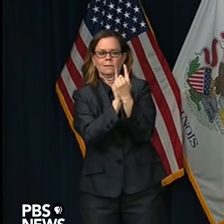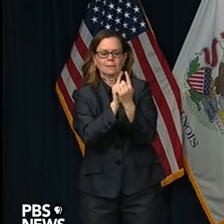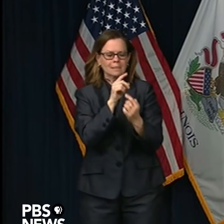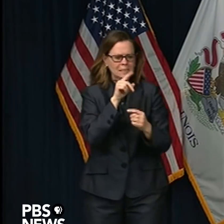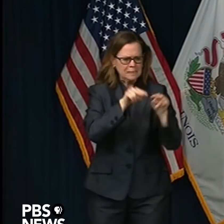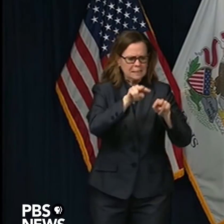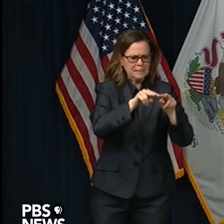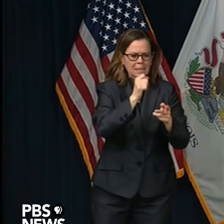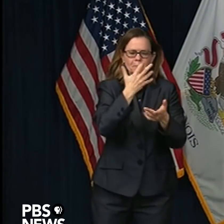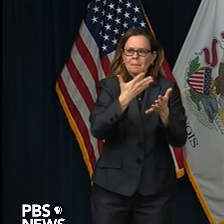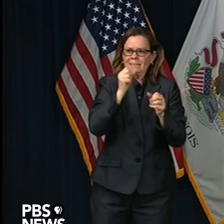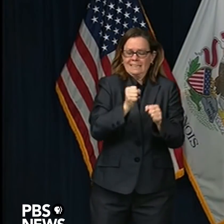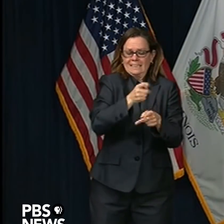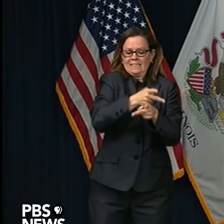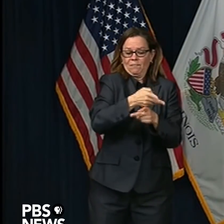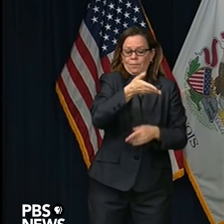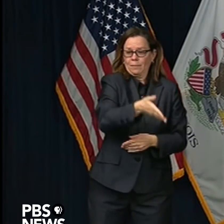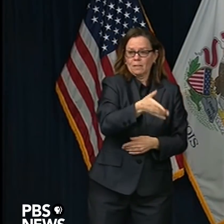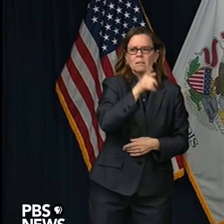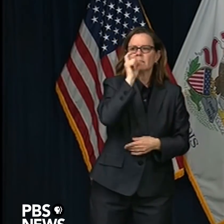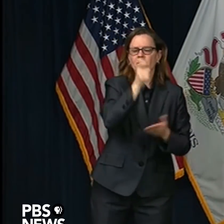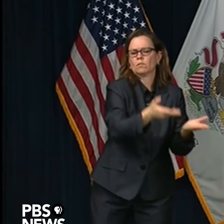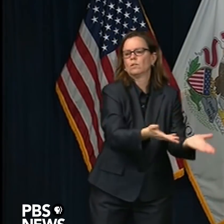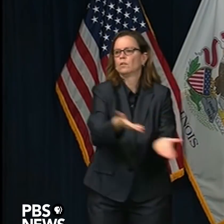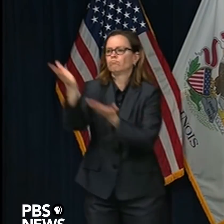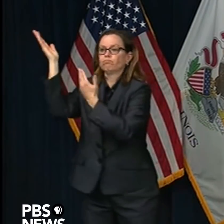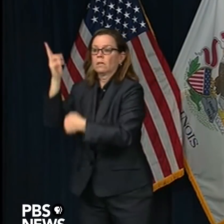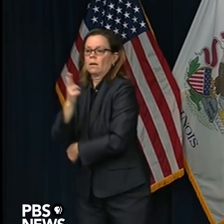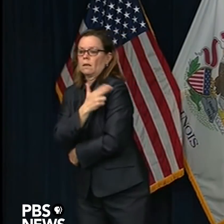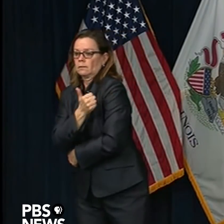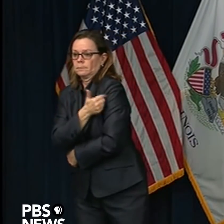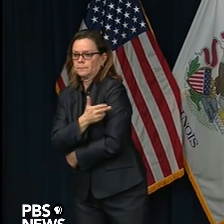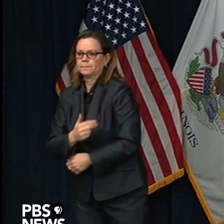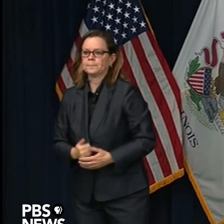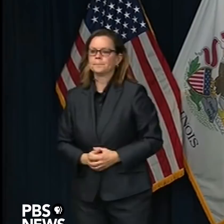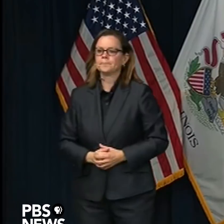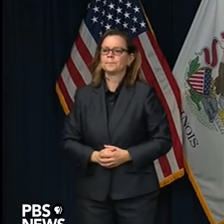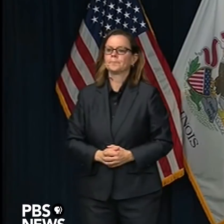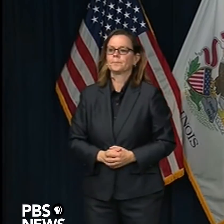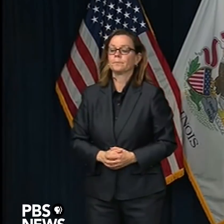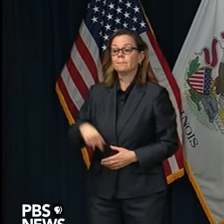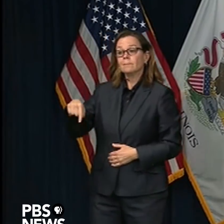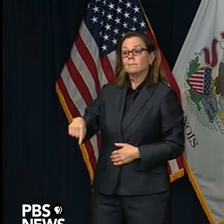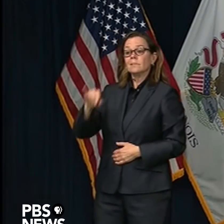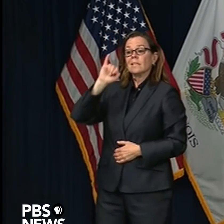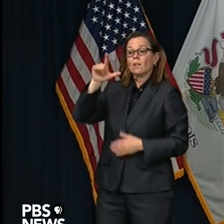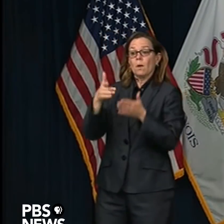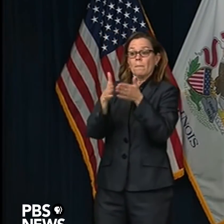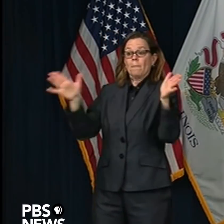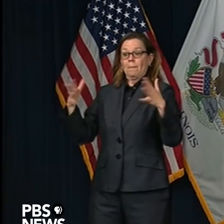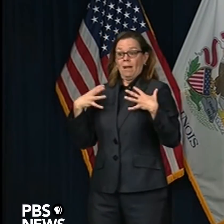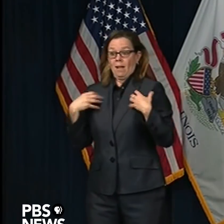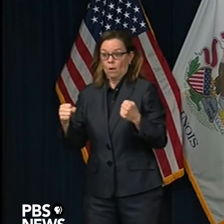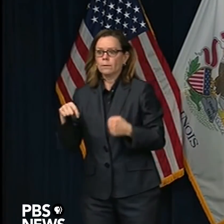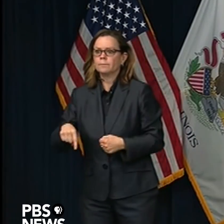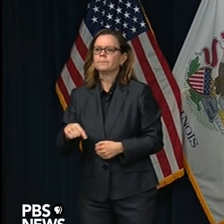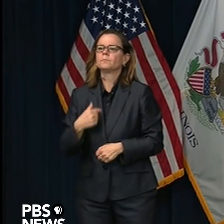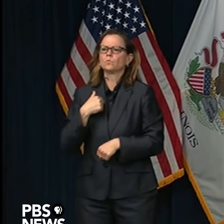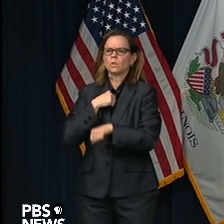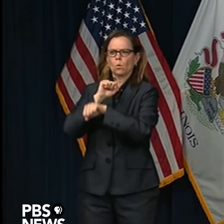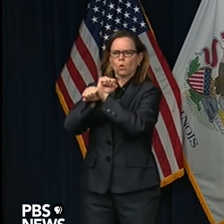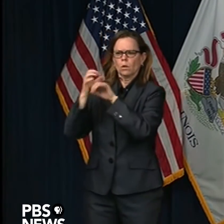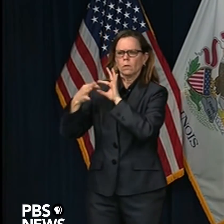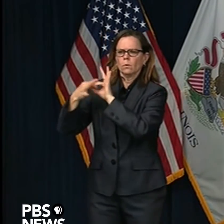now. IDPH is working close with them in terms of having a consultant and infection control preventionist working directly with the